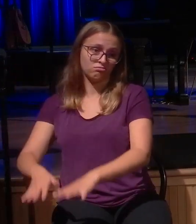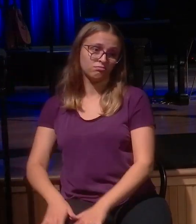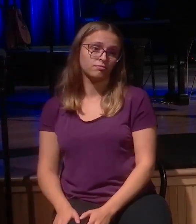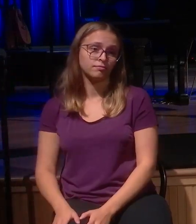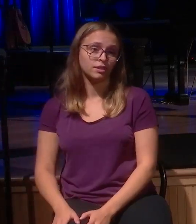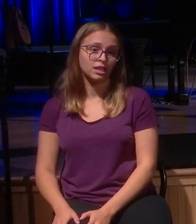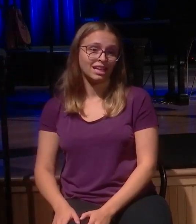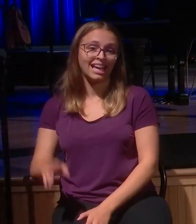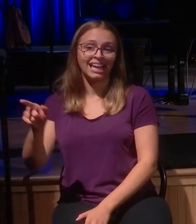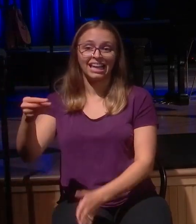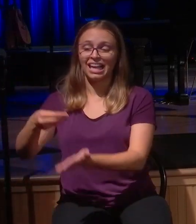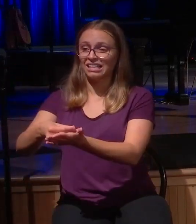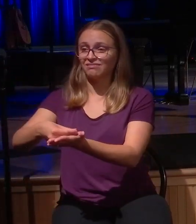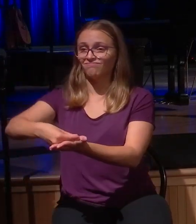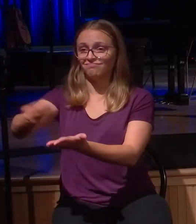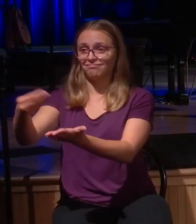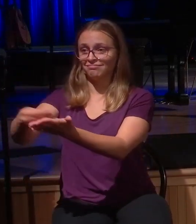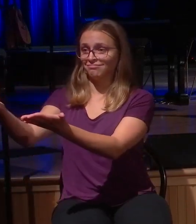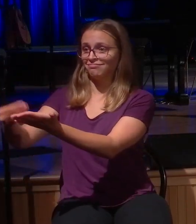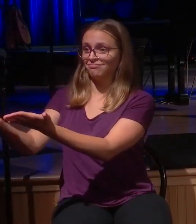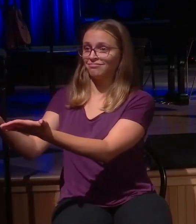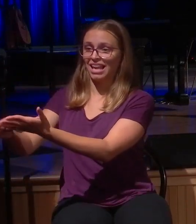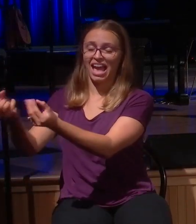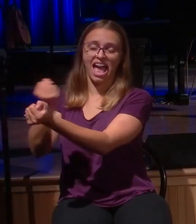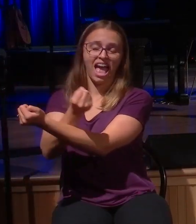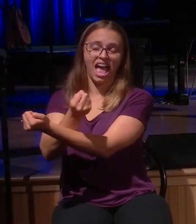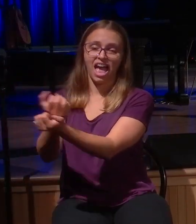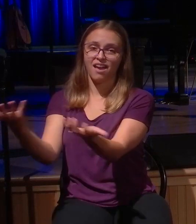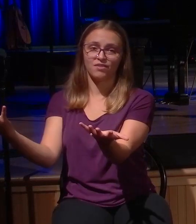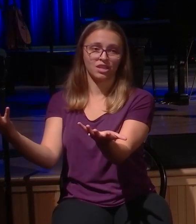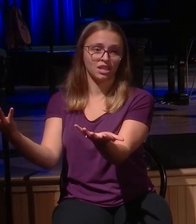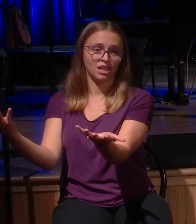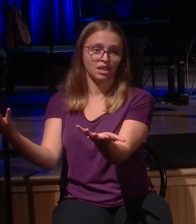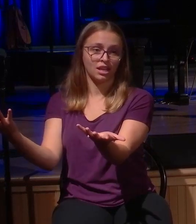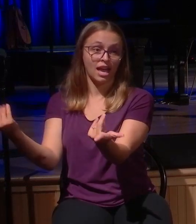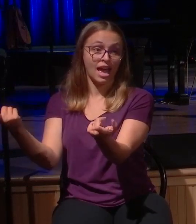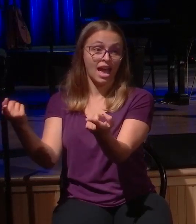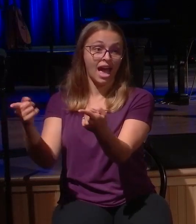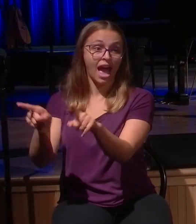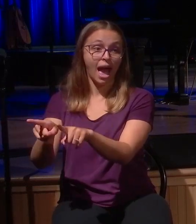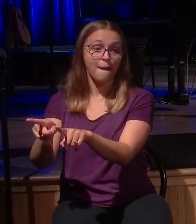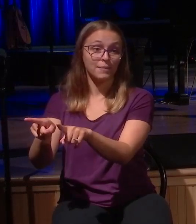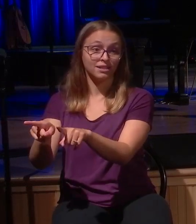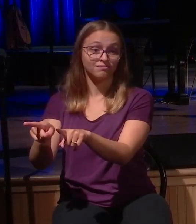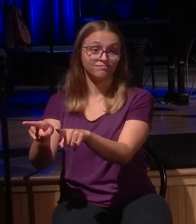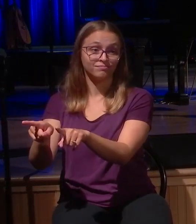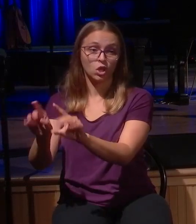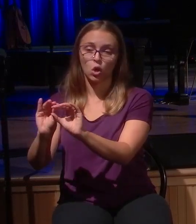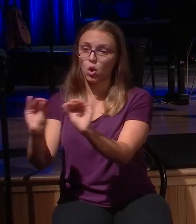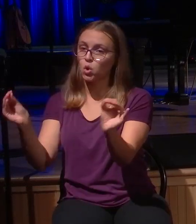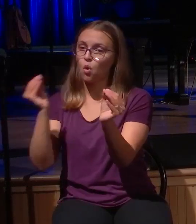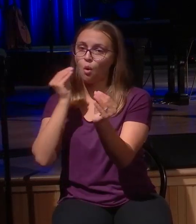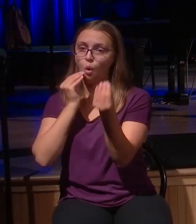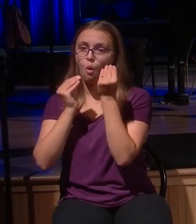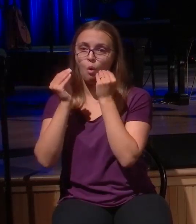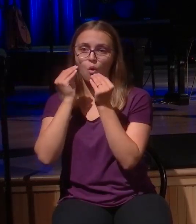everything, a severe famine arose in that country, and he began to be, what's it say?